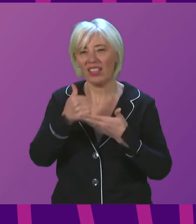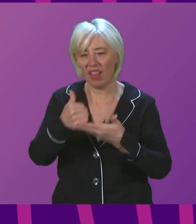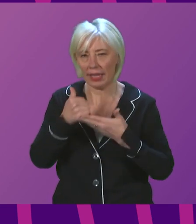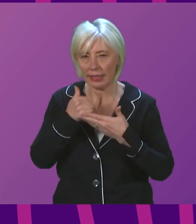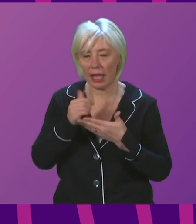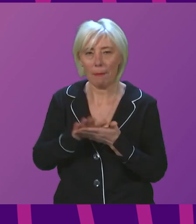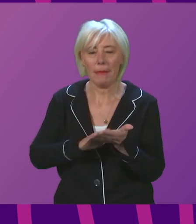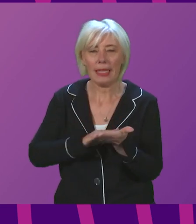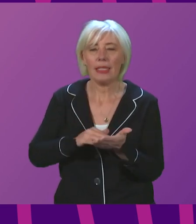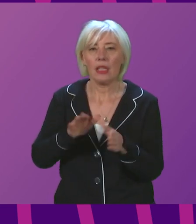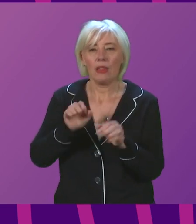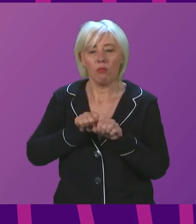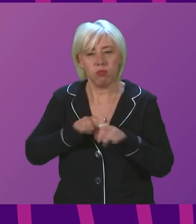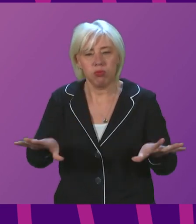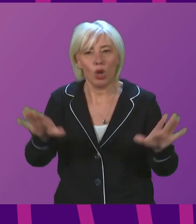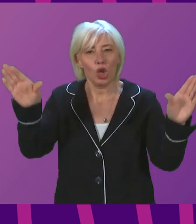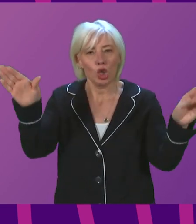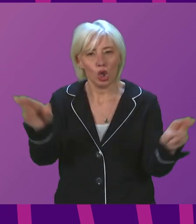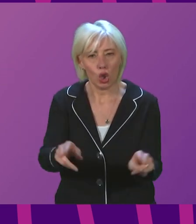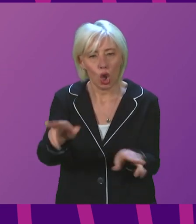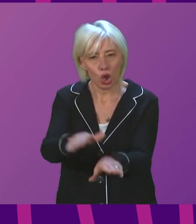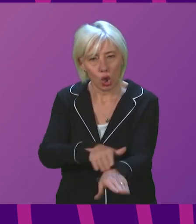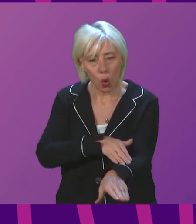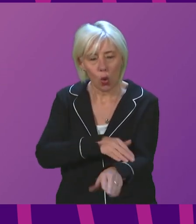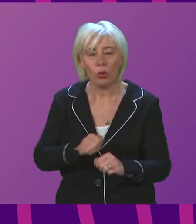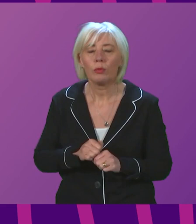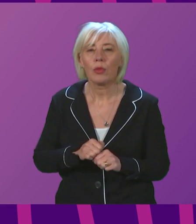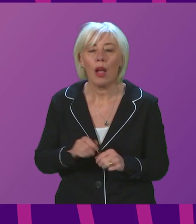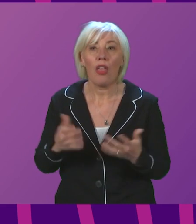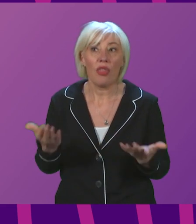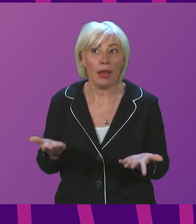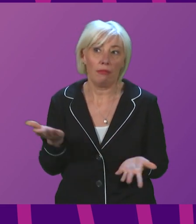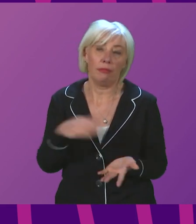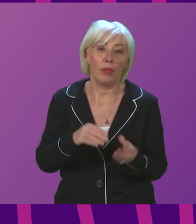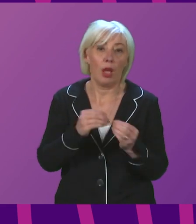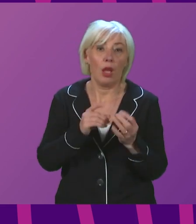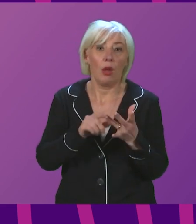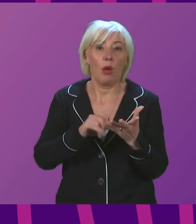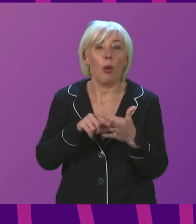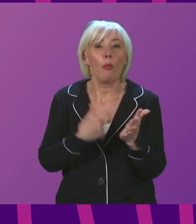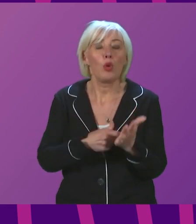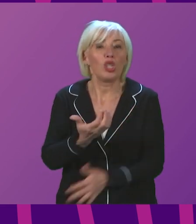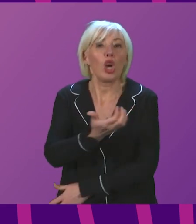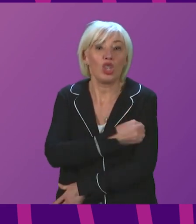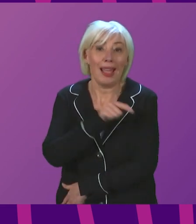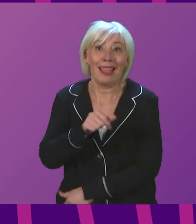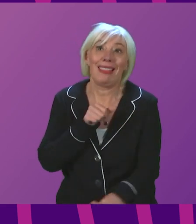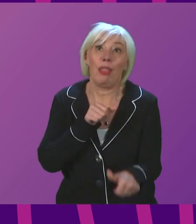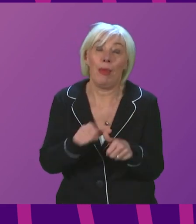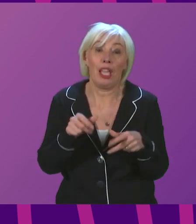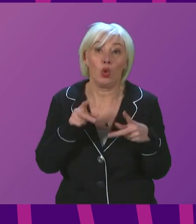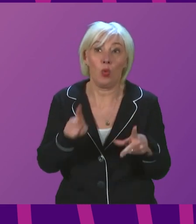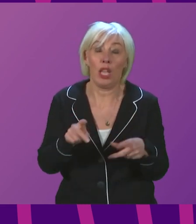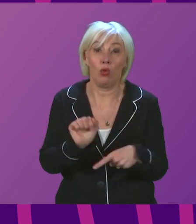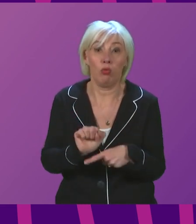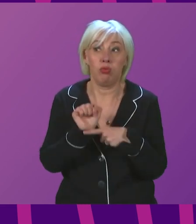the spread of the virus. Let me turn finally to booster jags, which are of course our best line of defence against Omicron